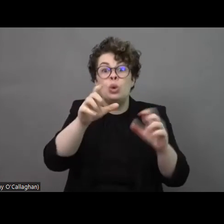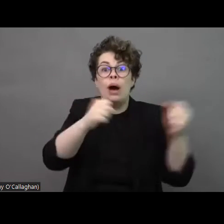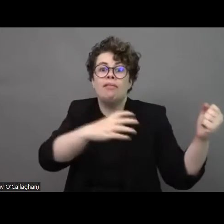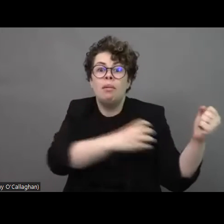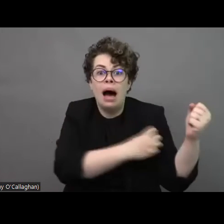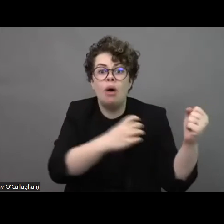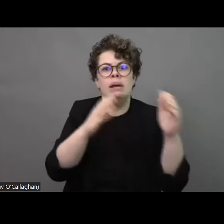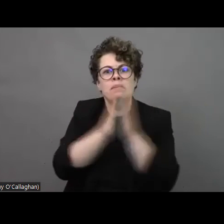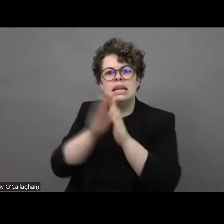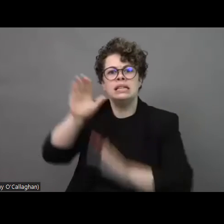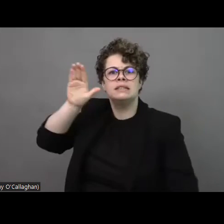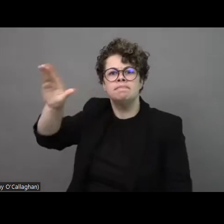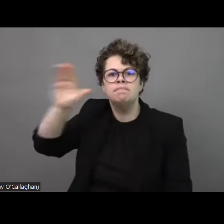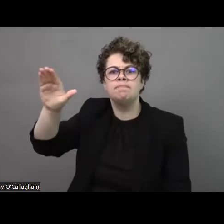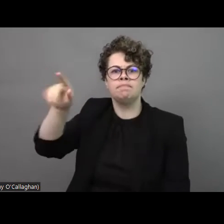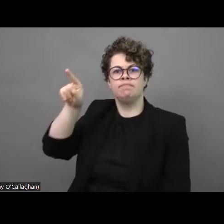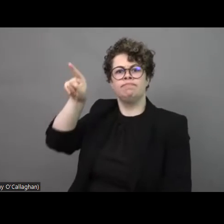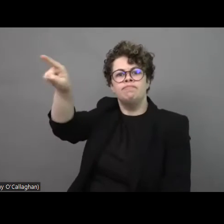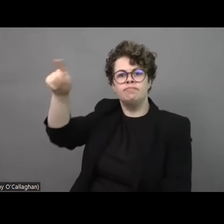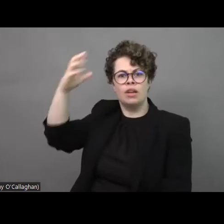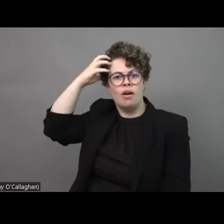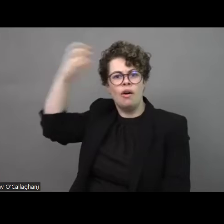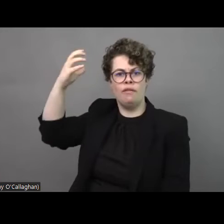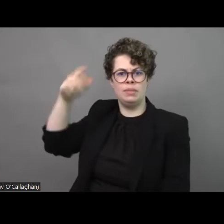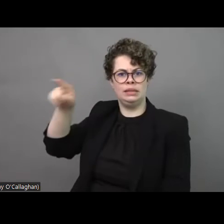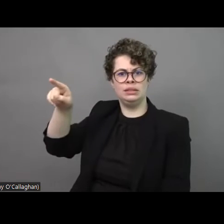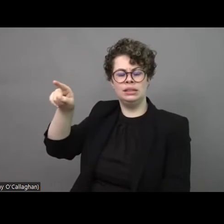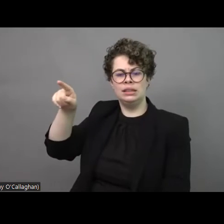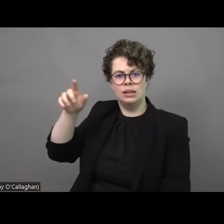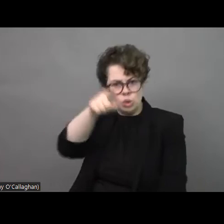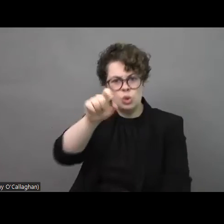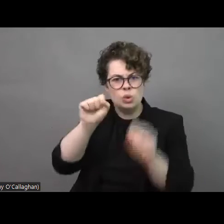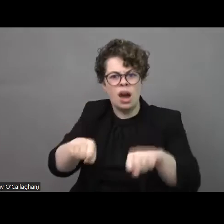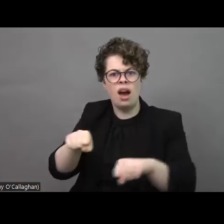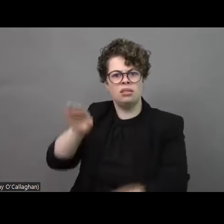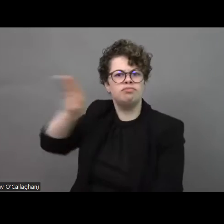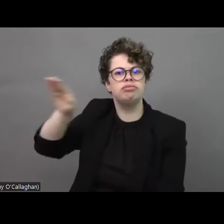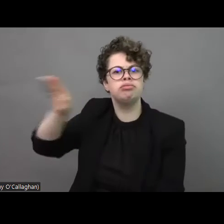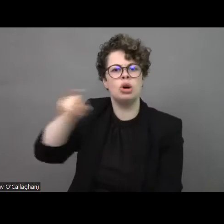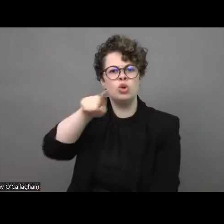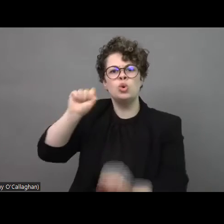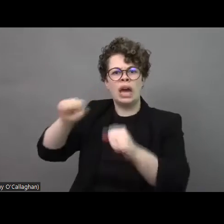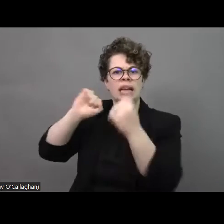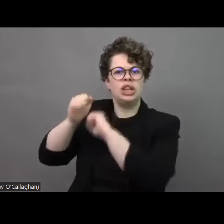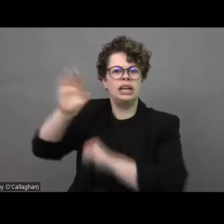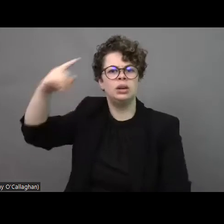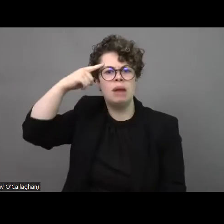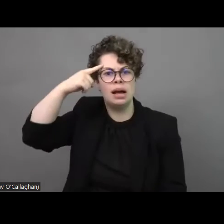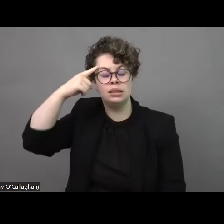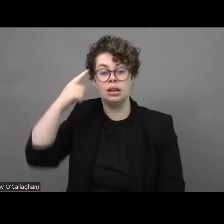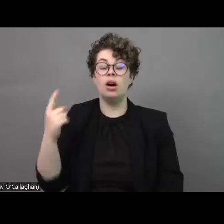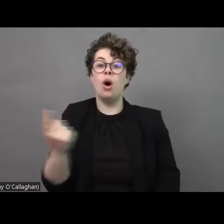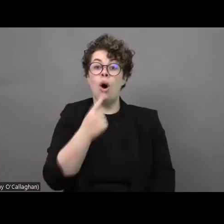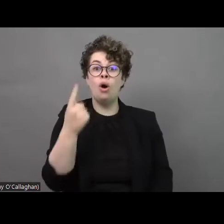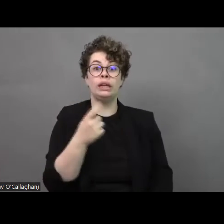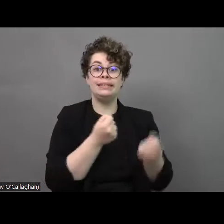the international community, if it is civilized indeed. The point is not only to give aid, the point is not only to be on the locus.